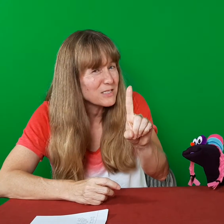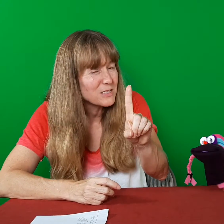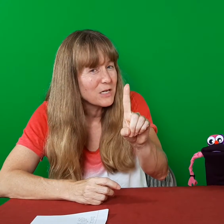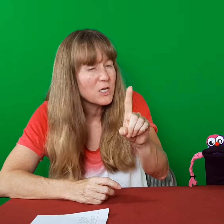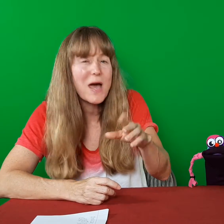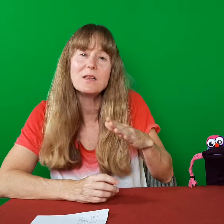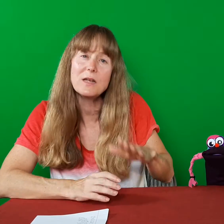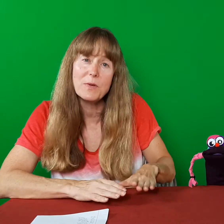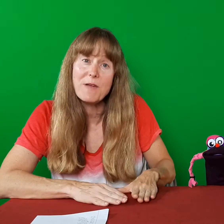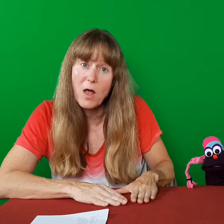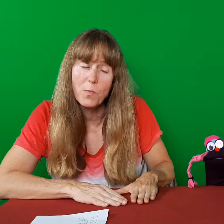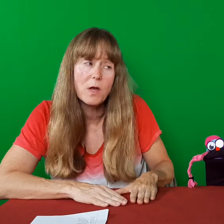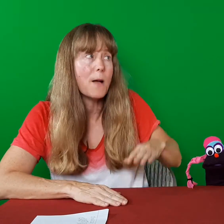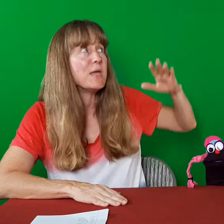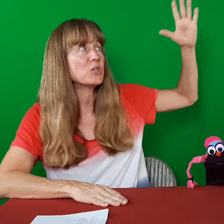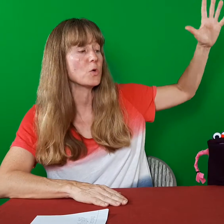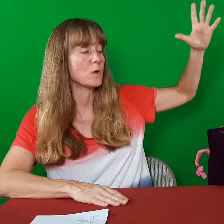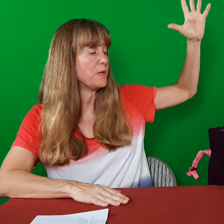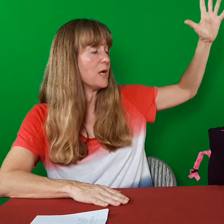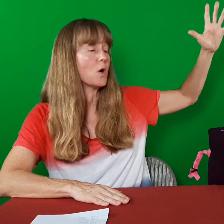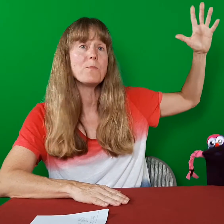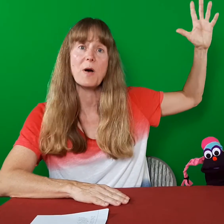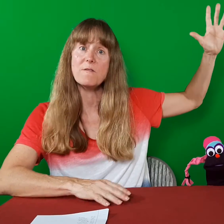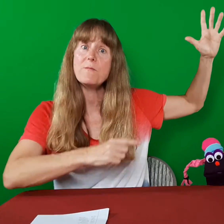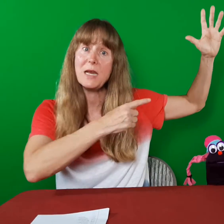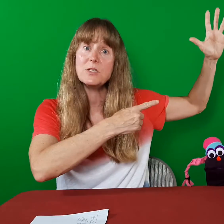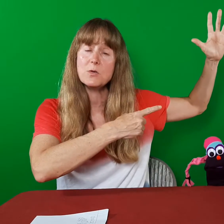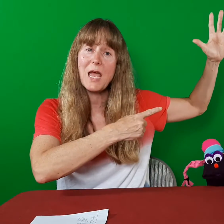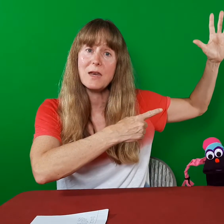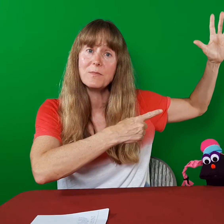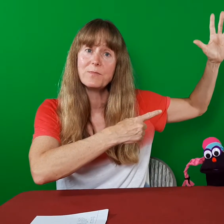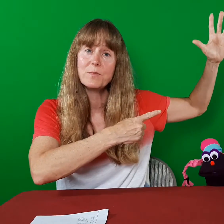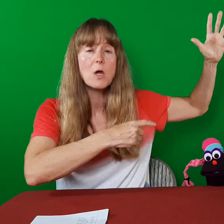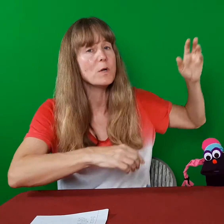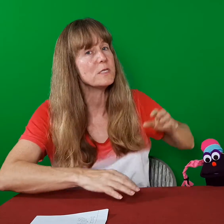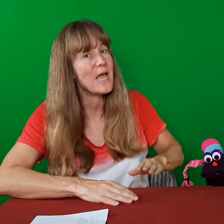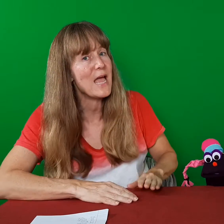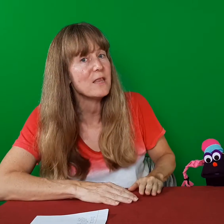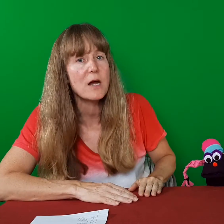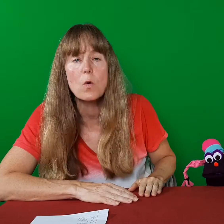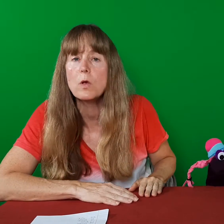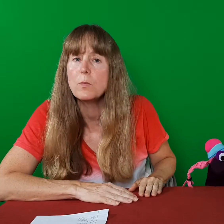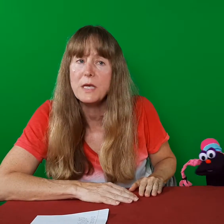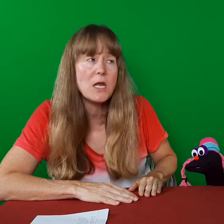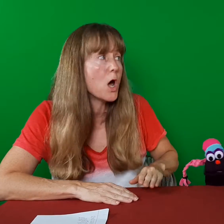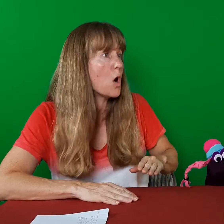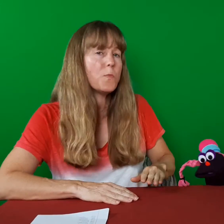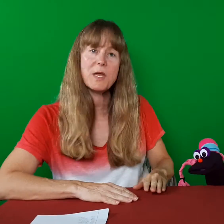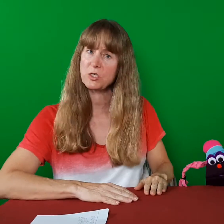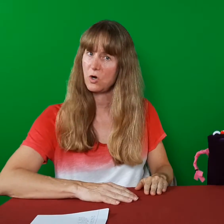you had a little bit of help. A picture would appear above Betty Sue's head. Well, today there will be no picture.